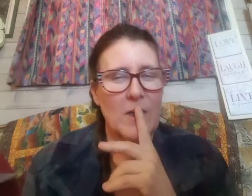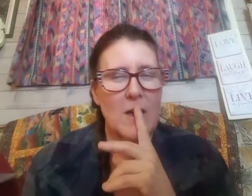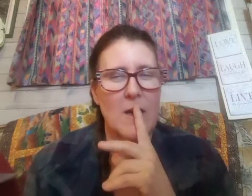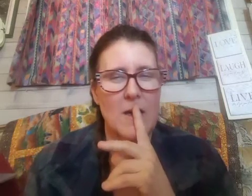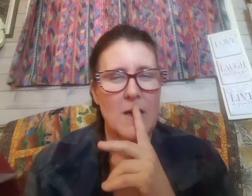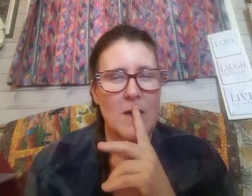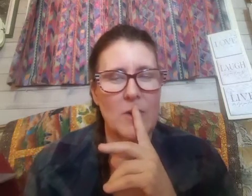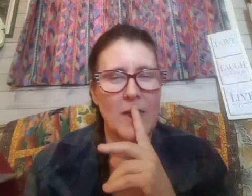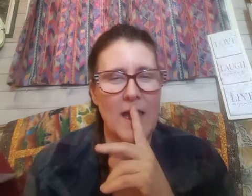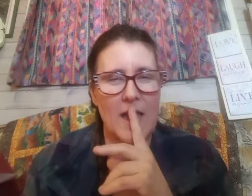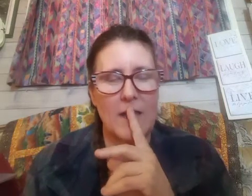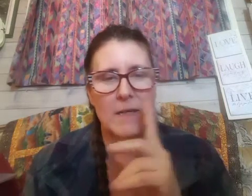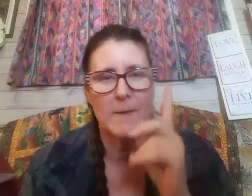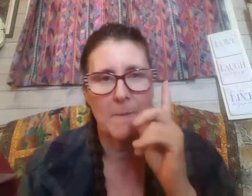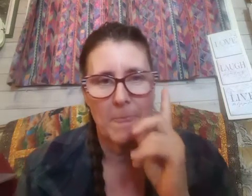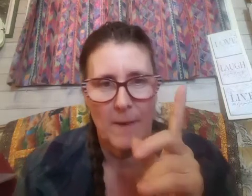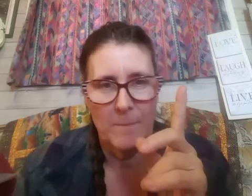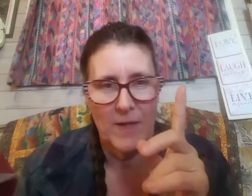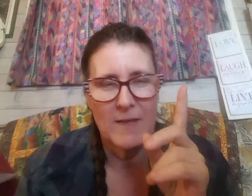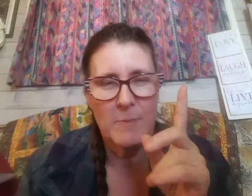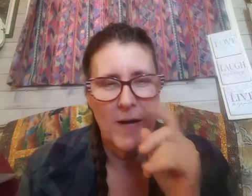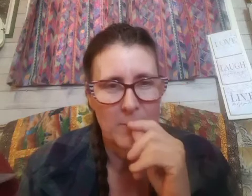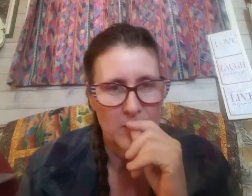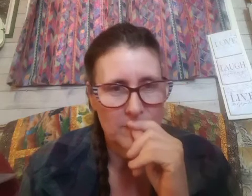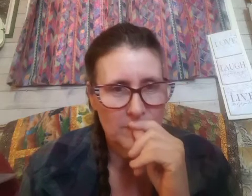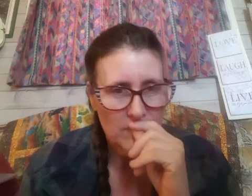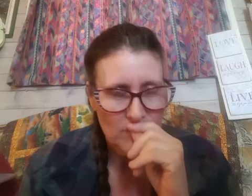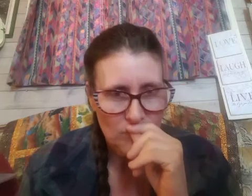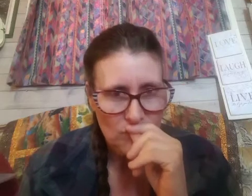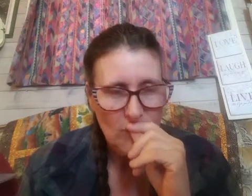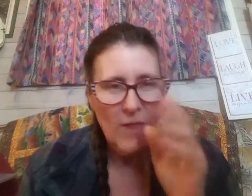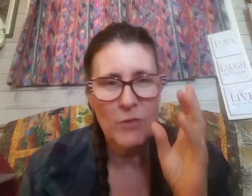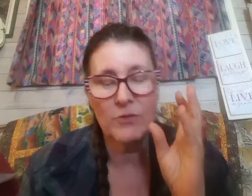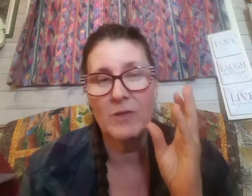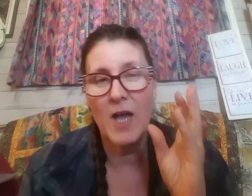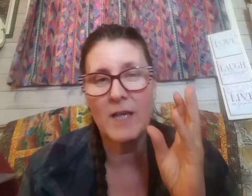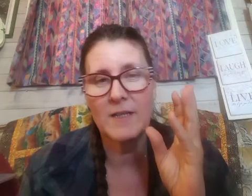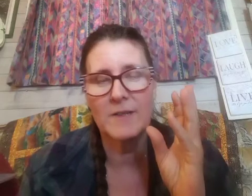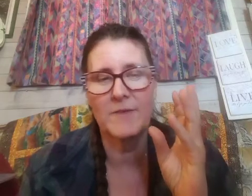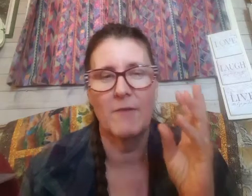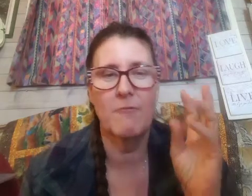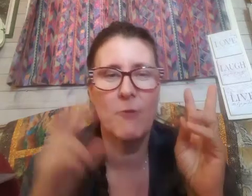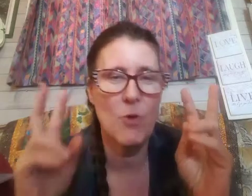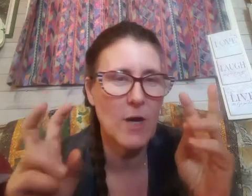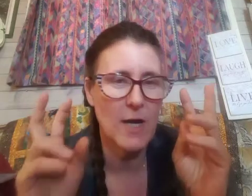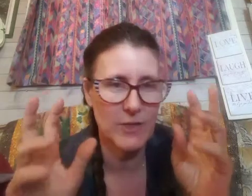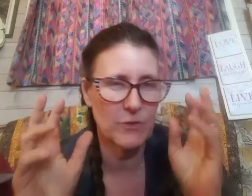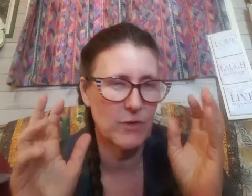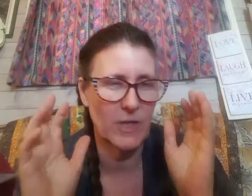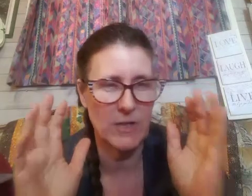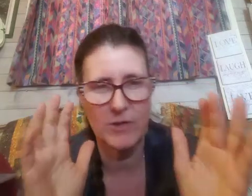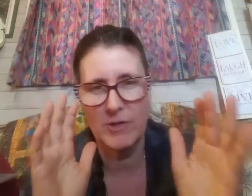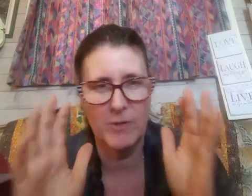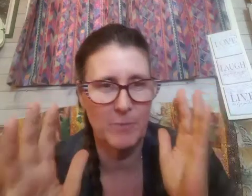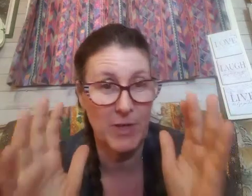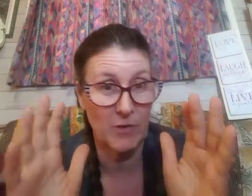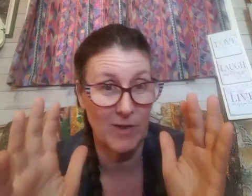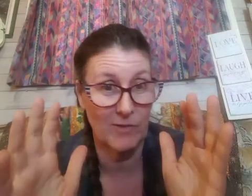went huh okay in the Bible there's a lot of 400 year periods